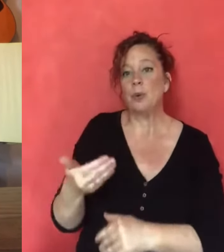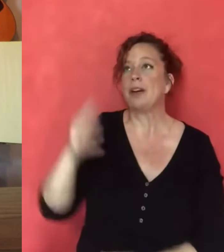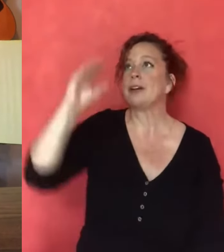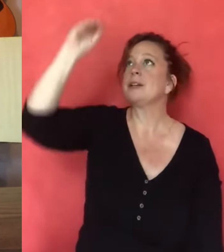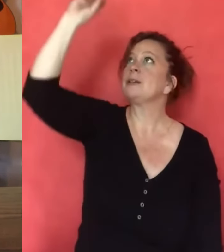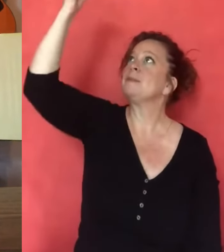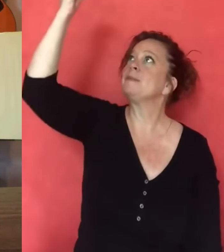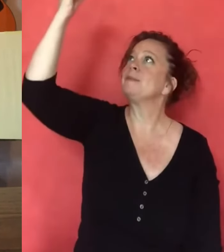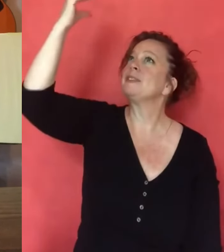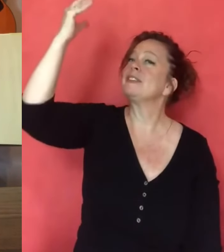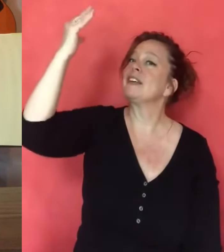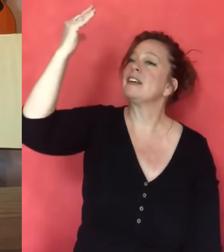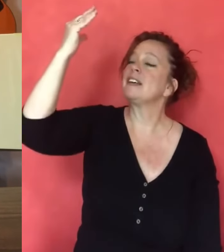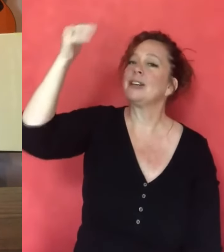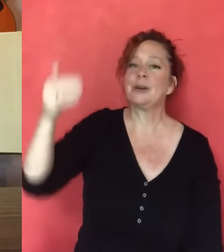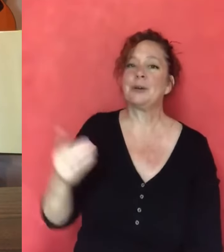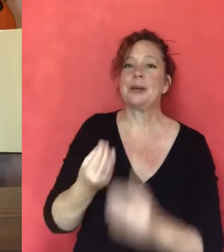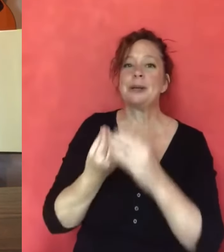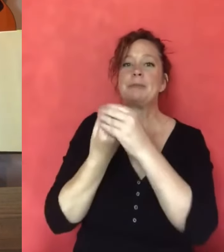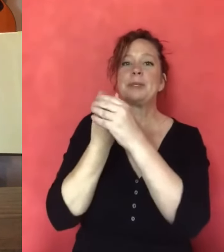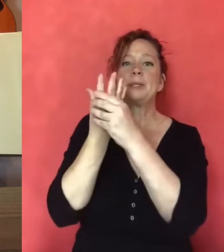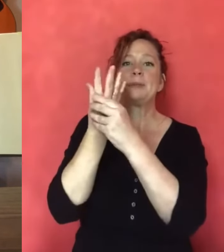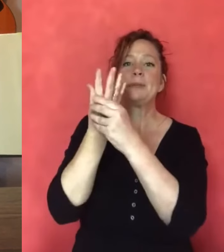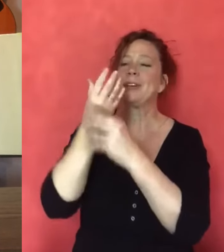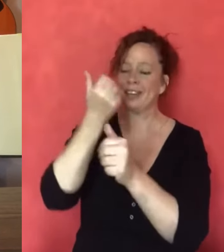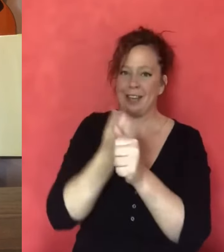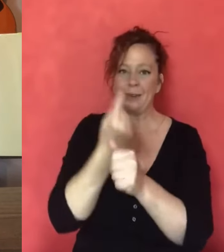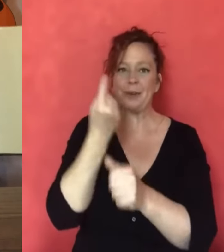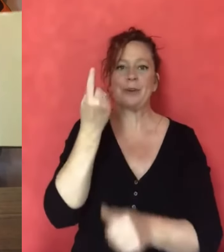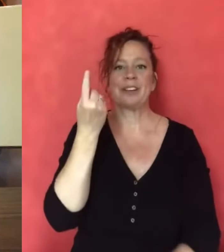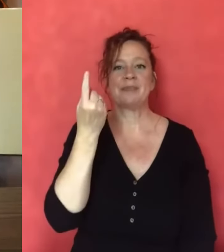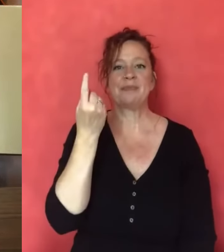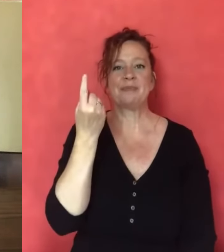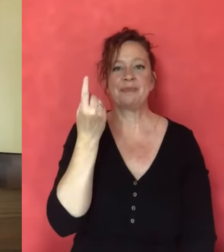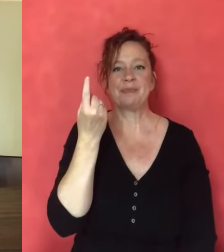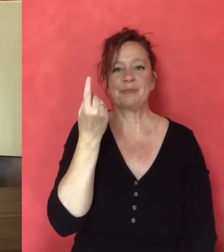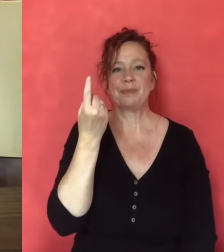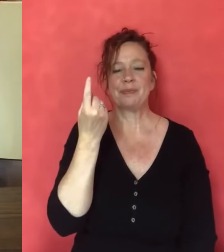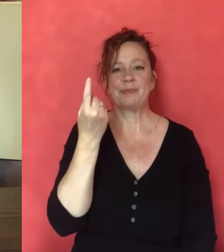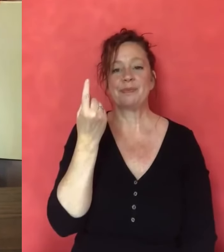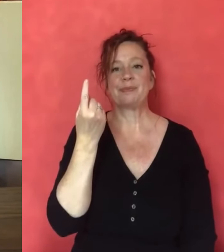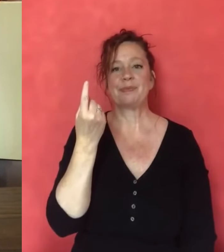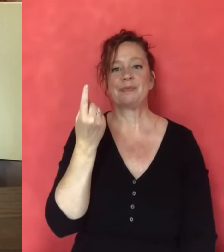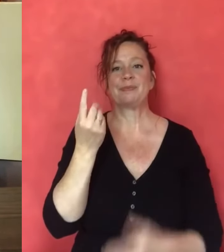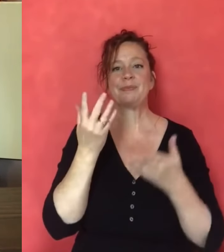Welcome friends. Welcome sun. Welcome springtime, everyone. Welcome everyone.